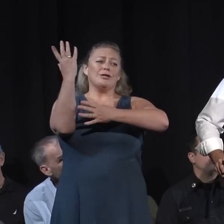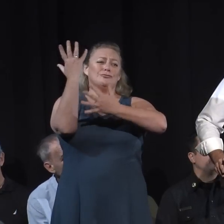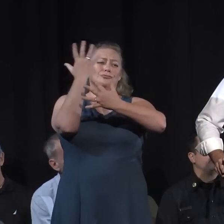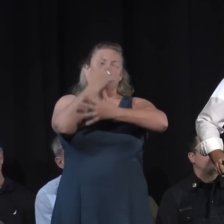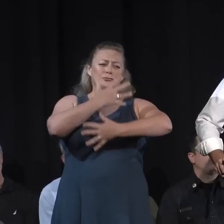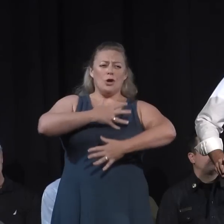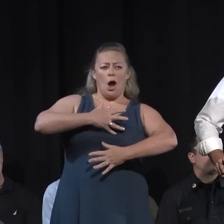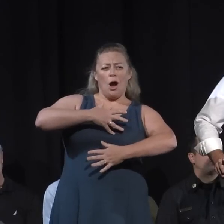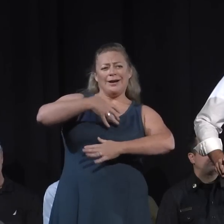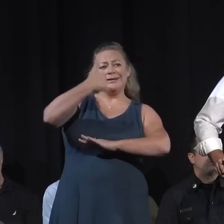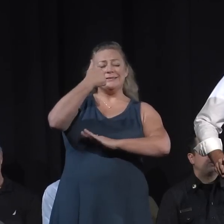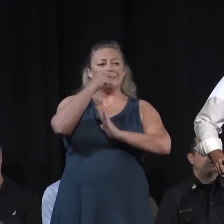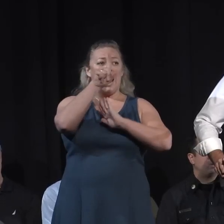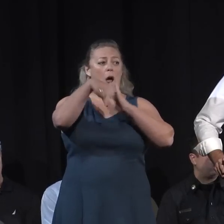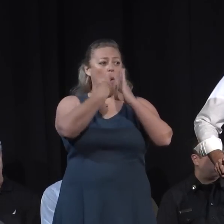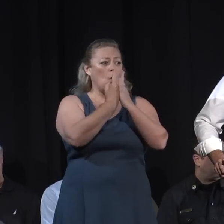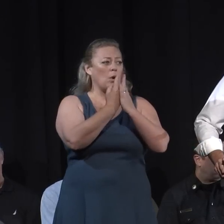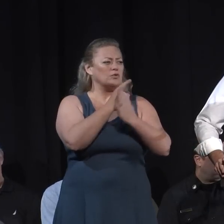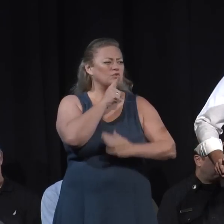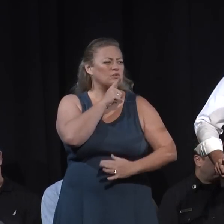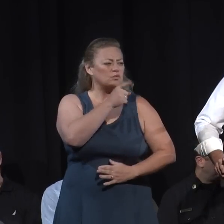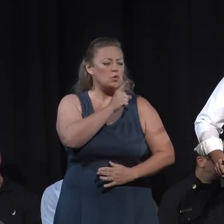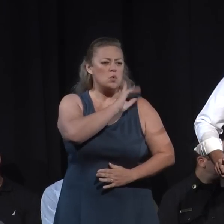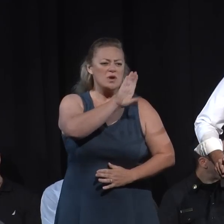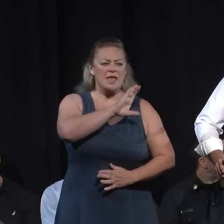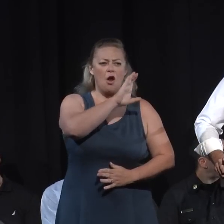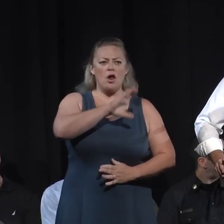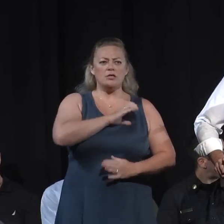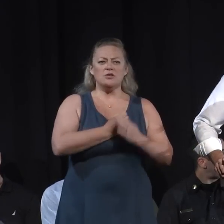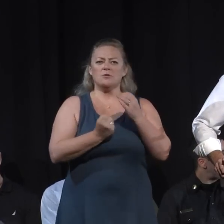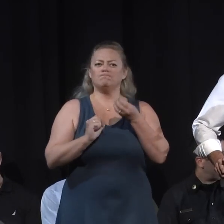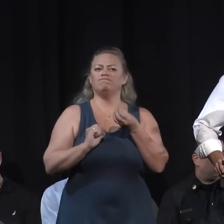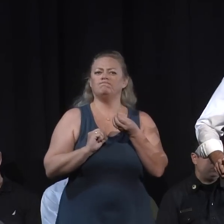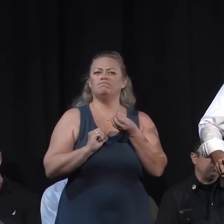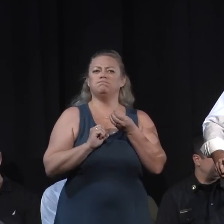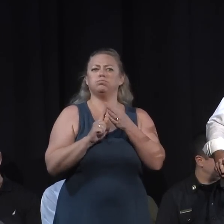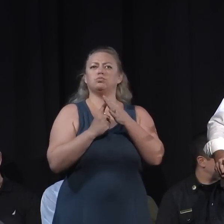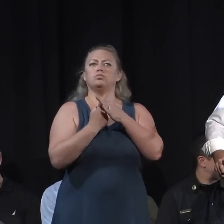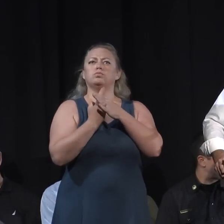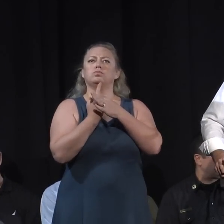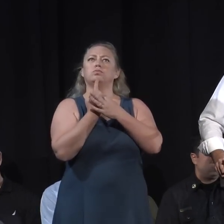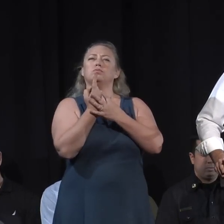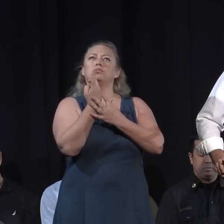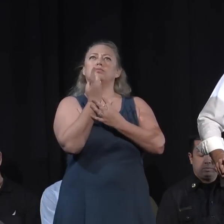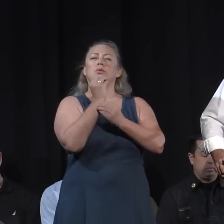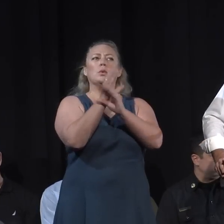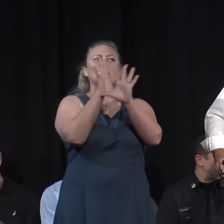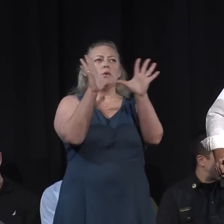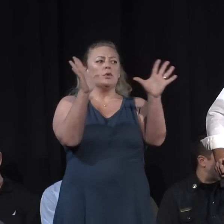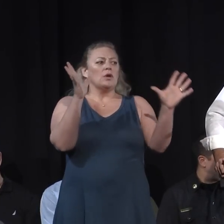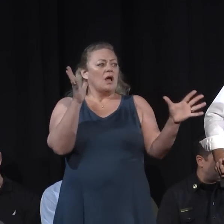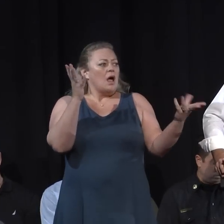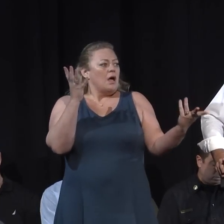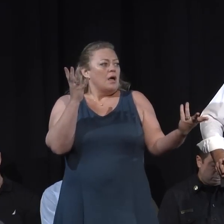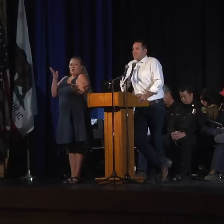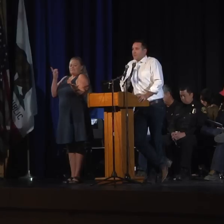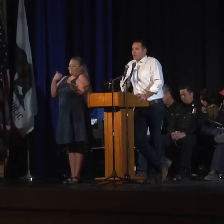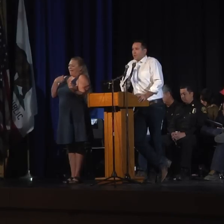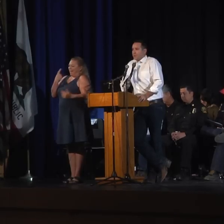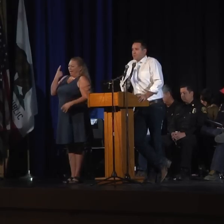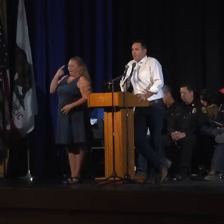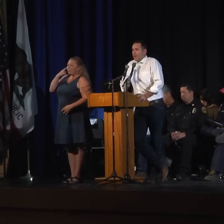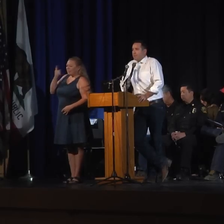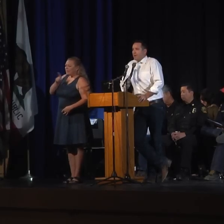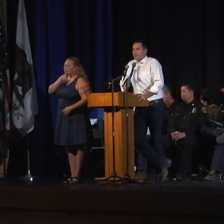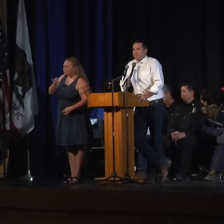emerges. And I think that principle holds true for communities as well. What are what are we as